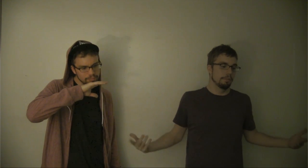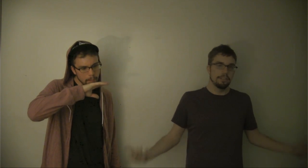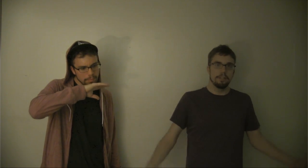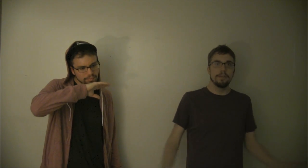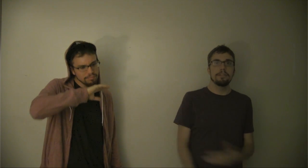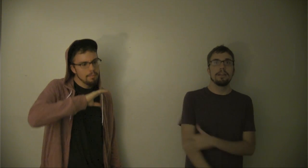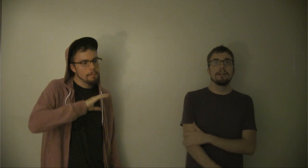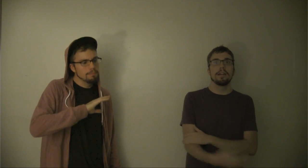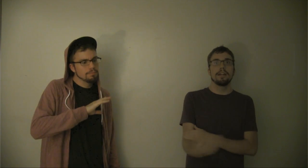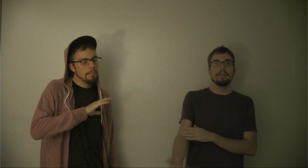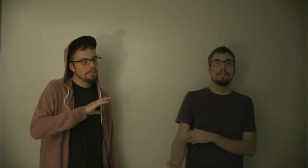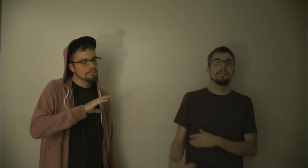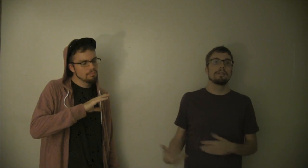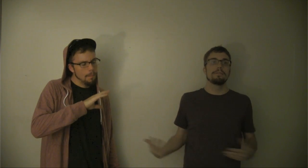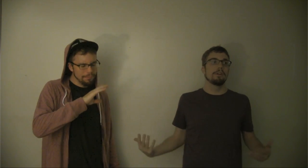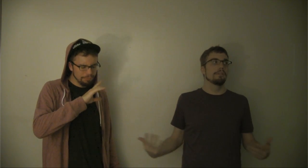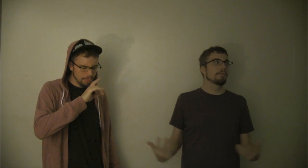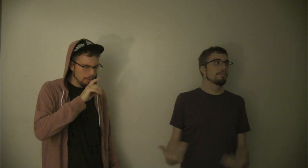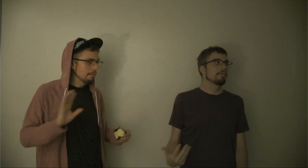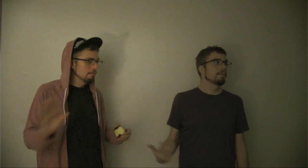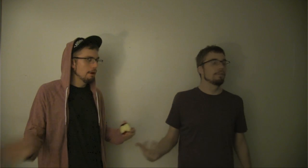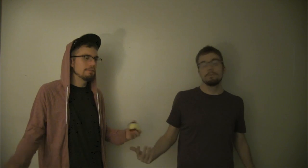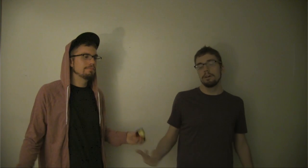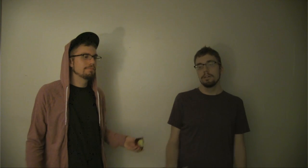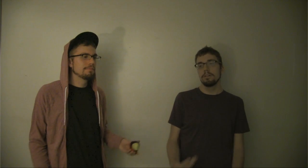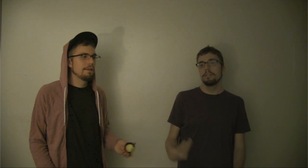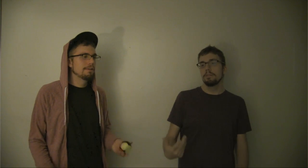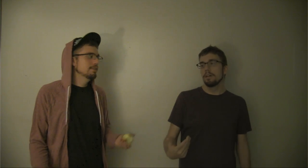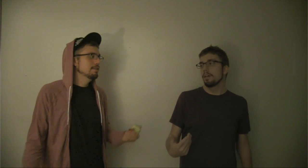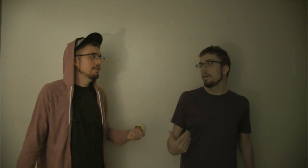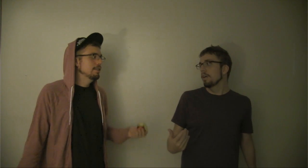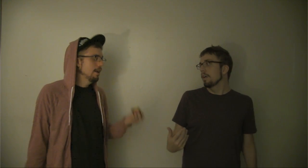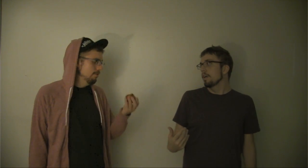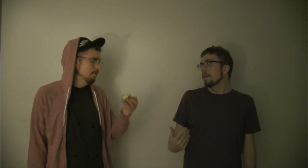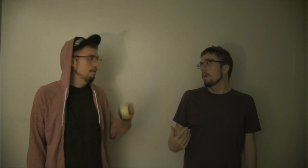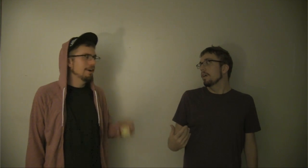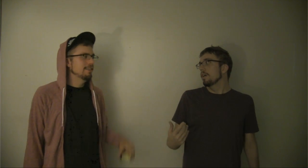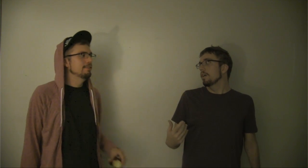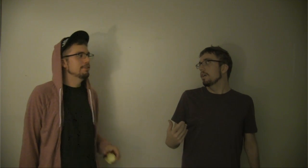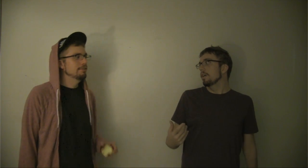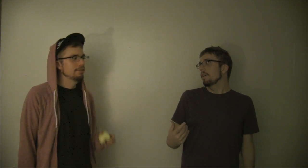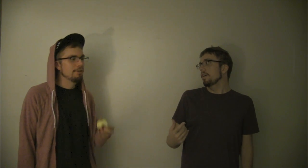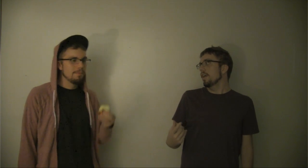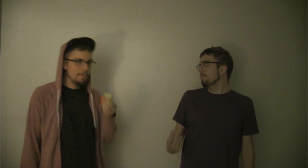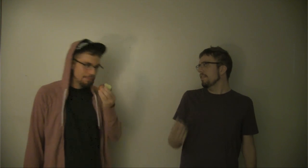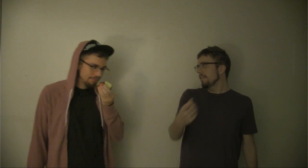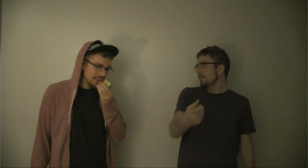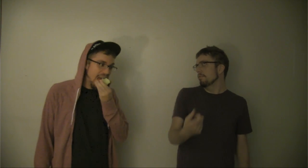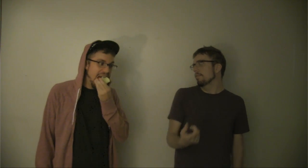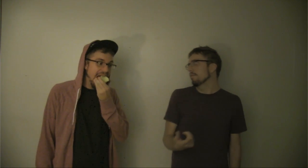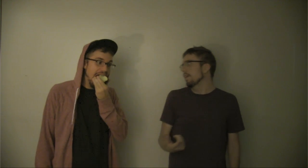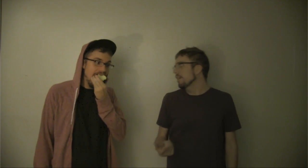put stuff out there and if all goes well, we're going to, uh, you have no idea what you're doing. Yeah. They don't know that.